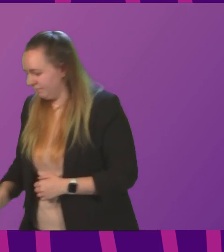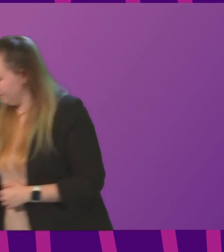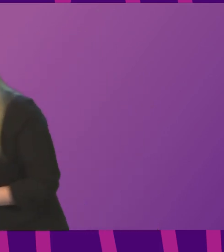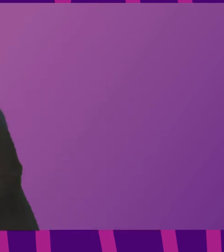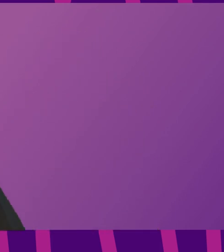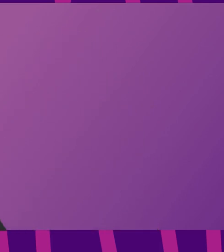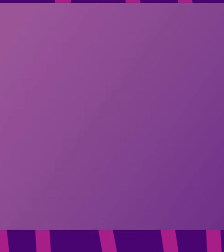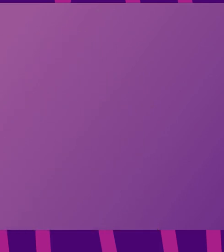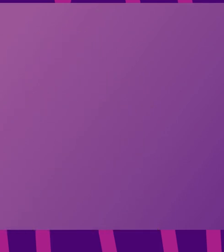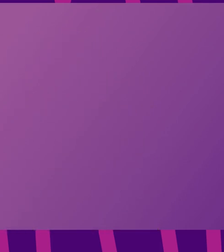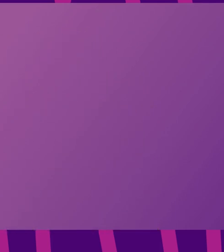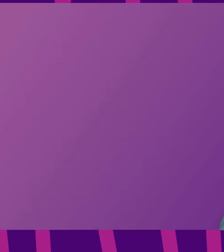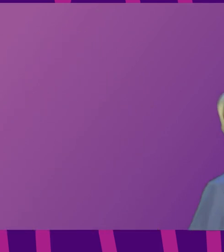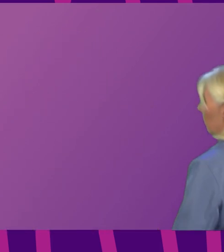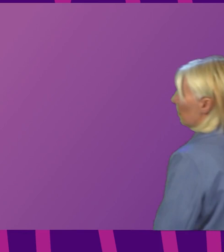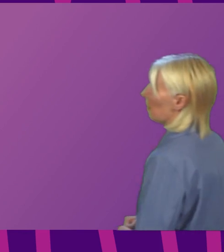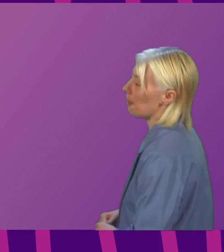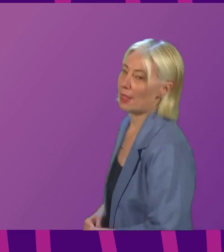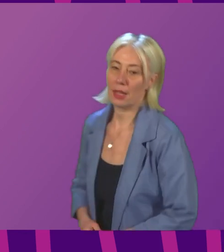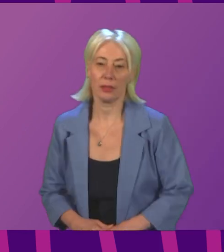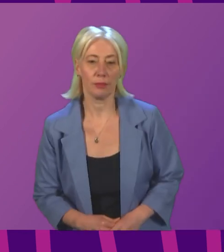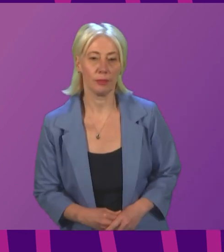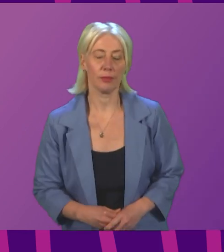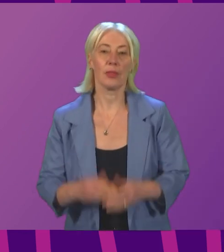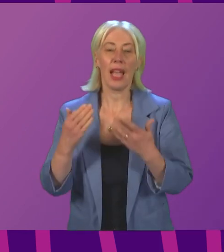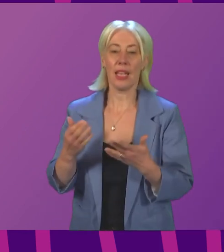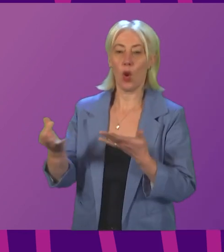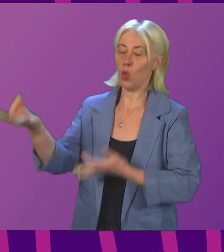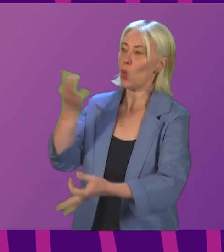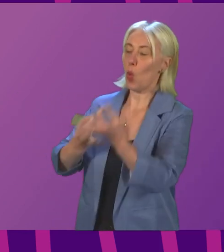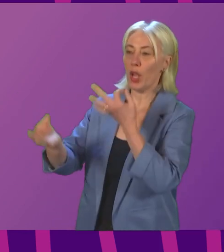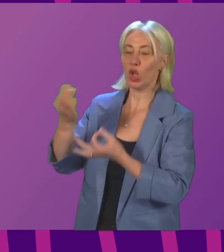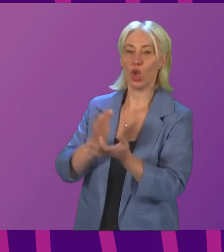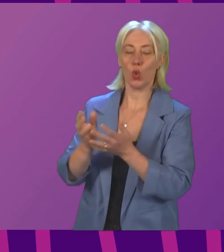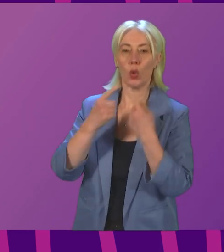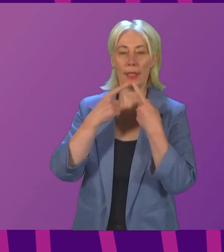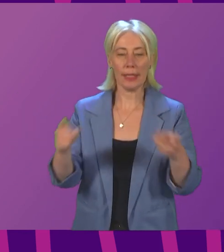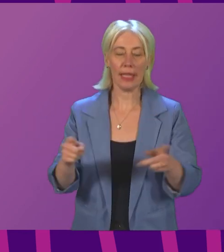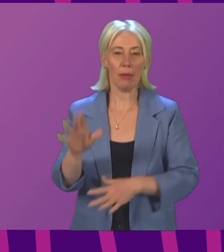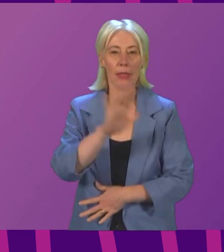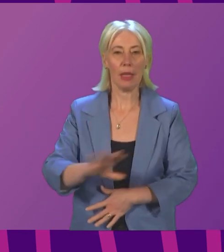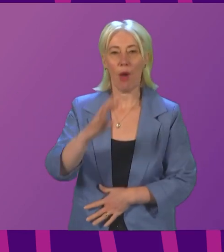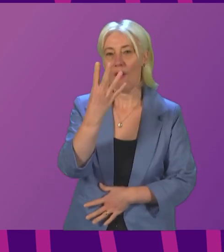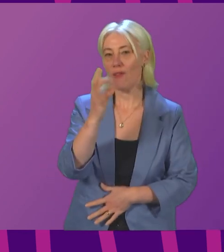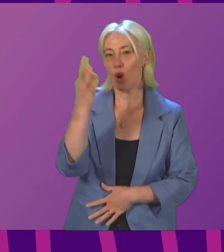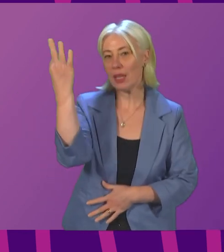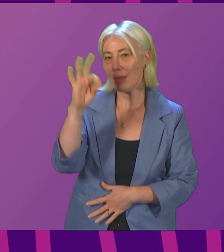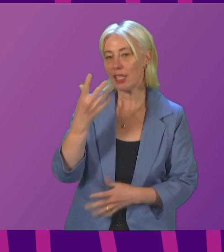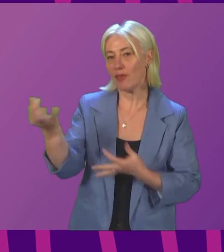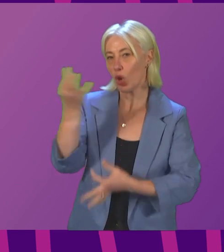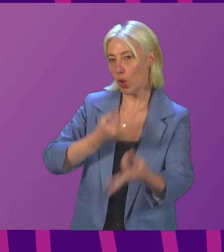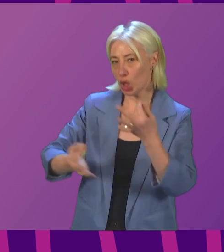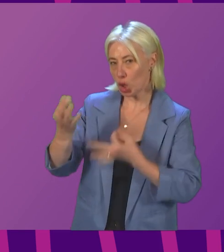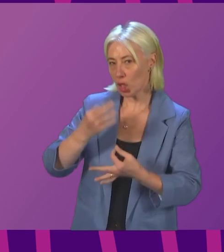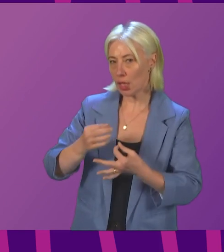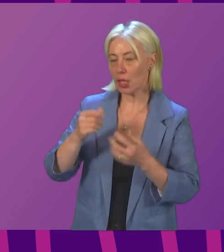Thank you. The First Minister will now take questions on the issues raised in her statement. I intend to allow around 40 minutes for questions, after